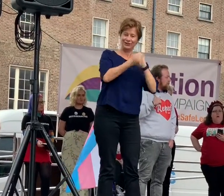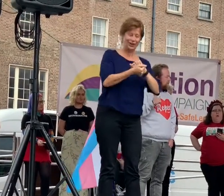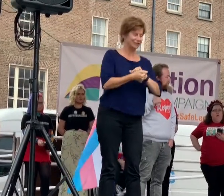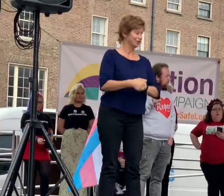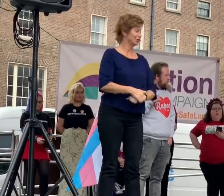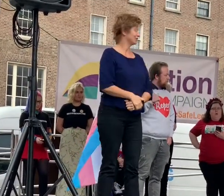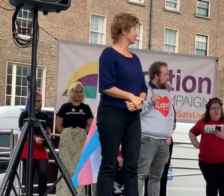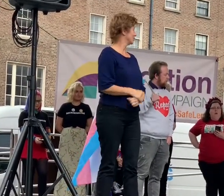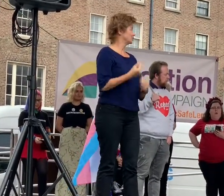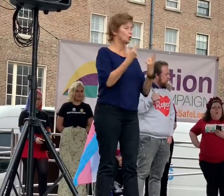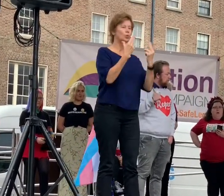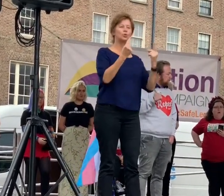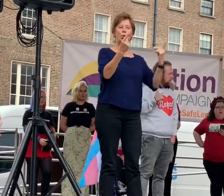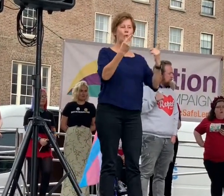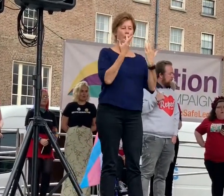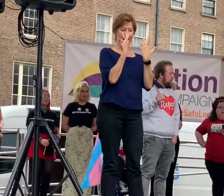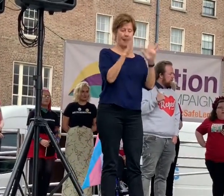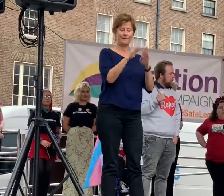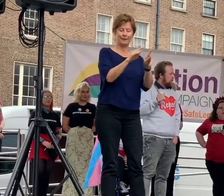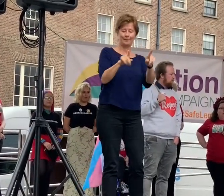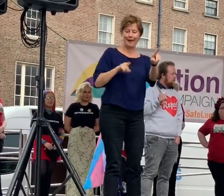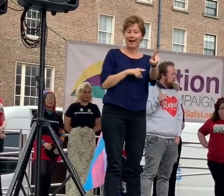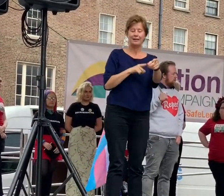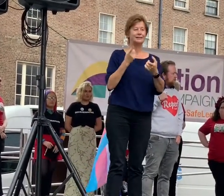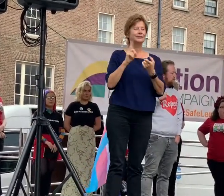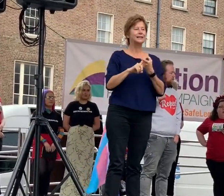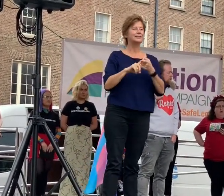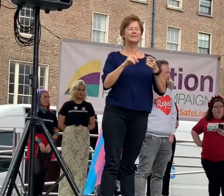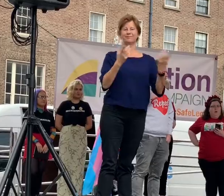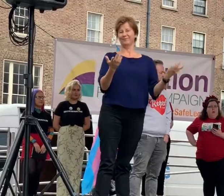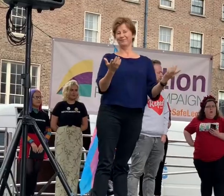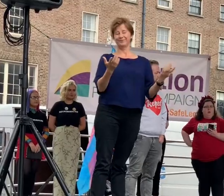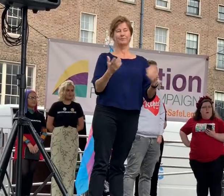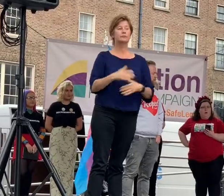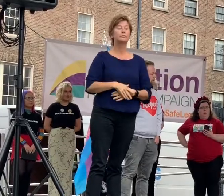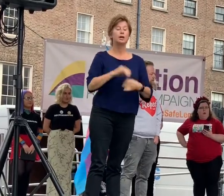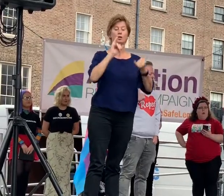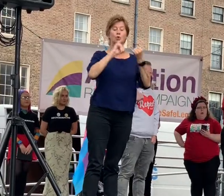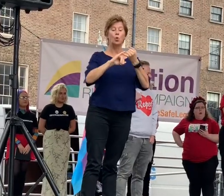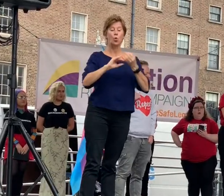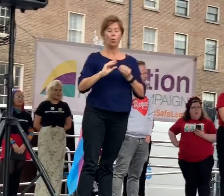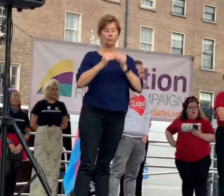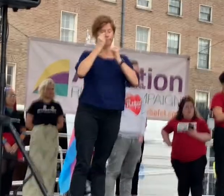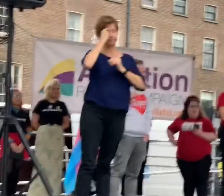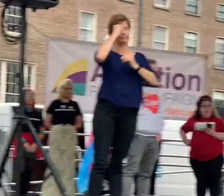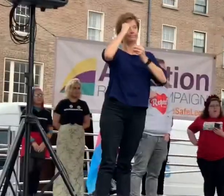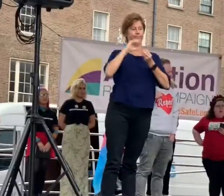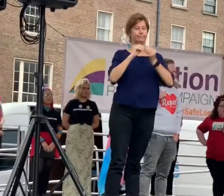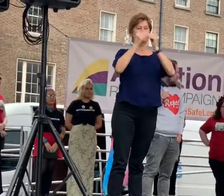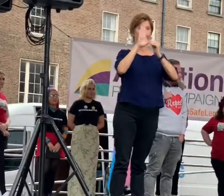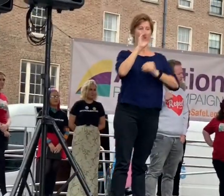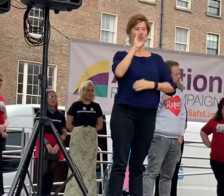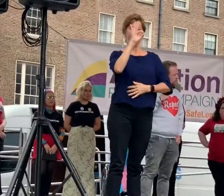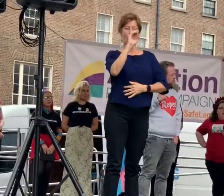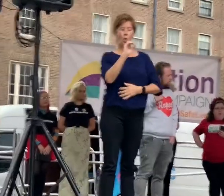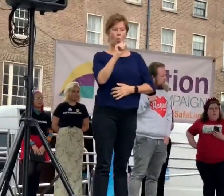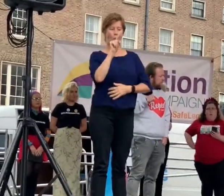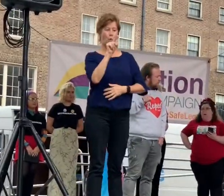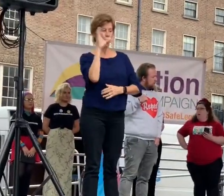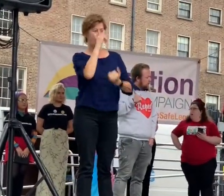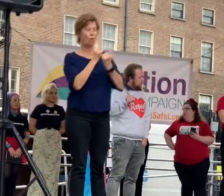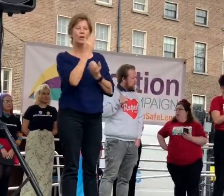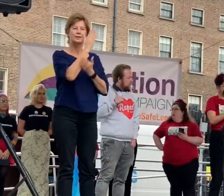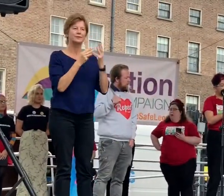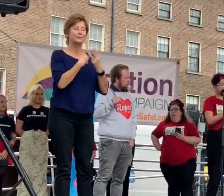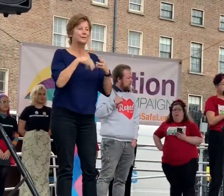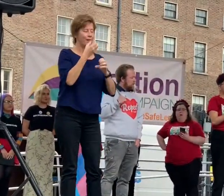this but the ones who came up with the logo and were screening it last year were actually forgotten. The ones who told you from the beginning not to suppress us